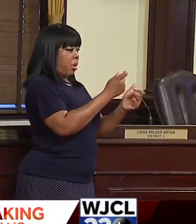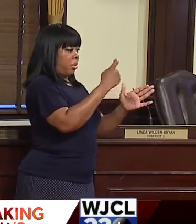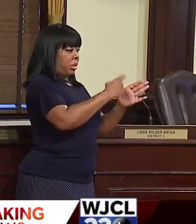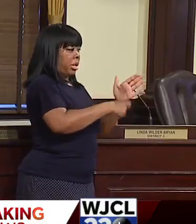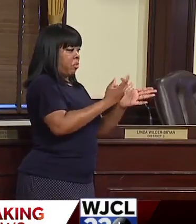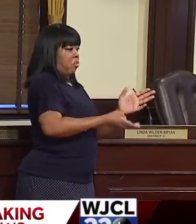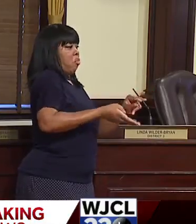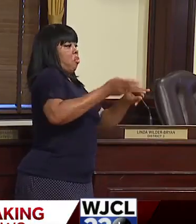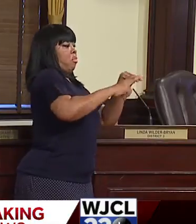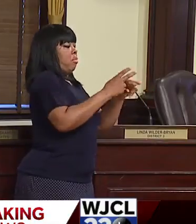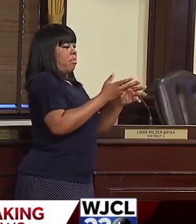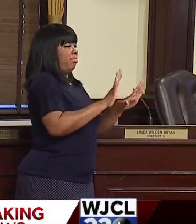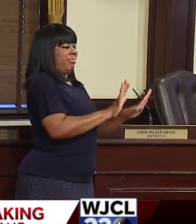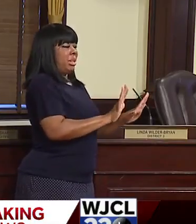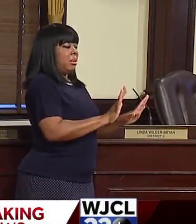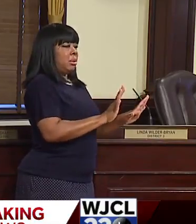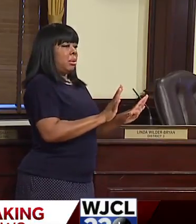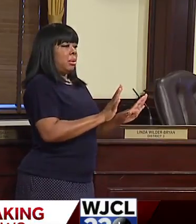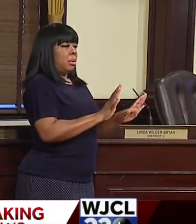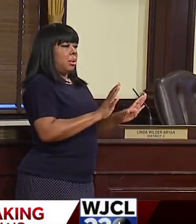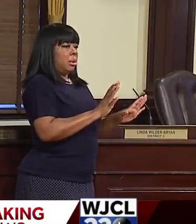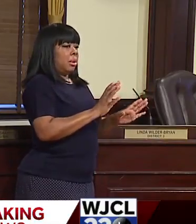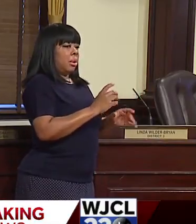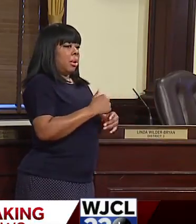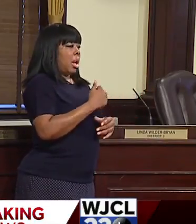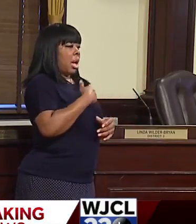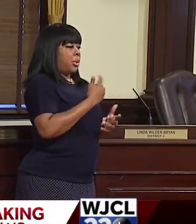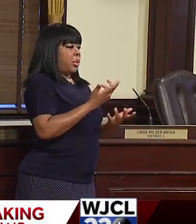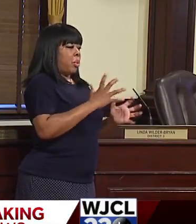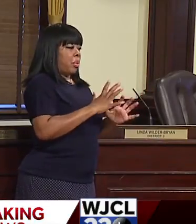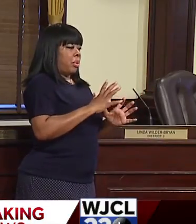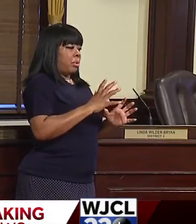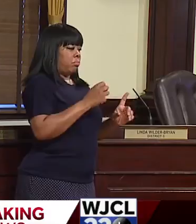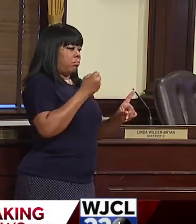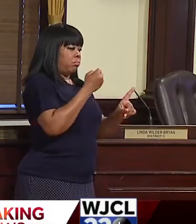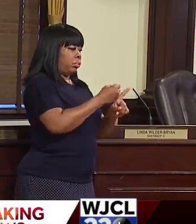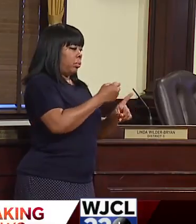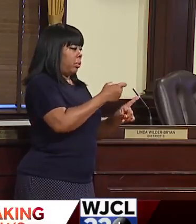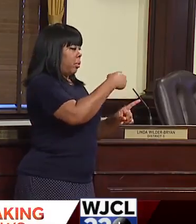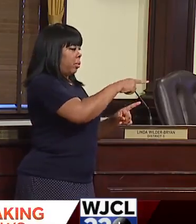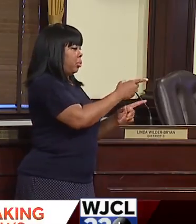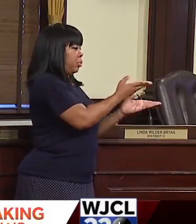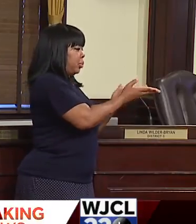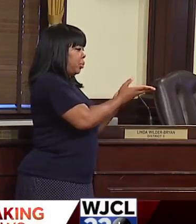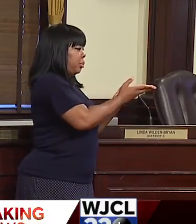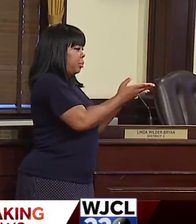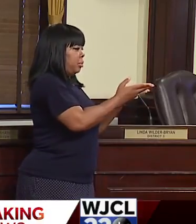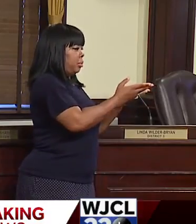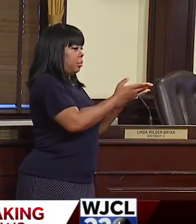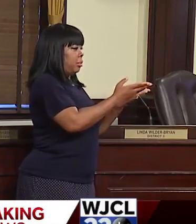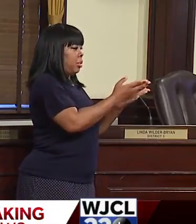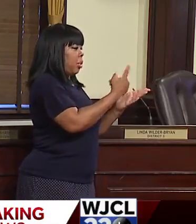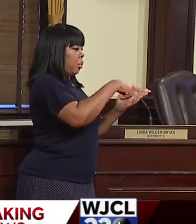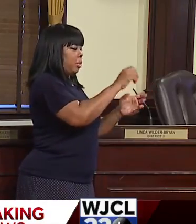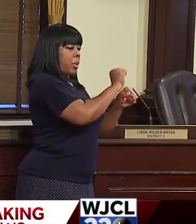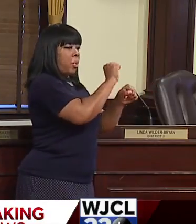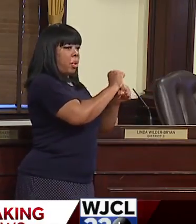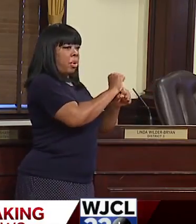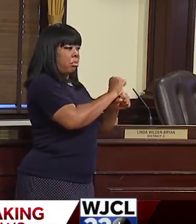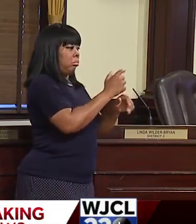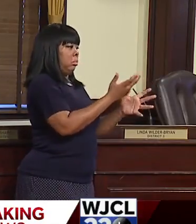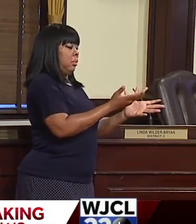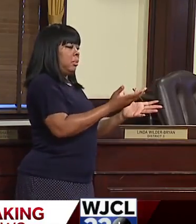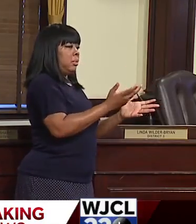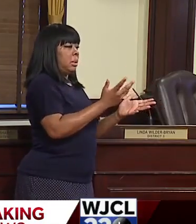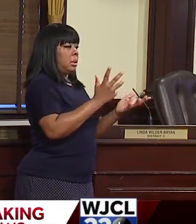so to speak. I'm certainly don't want to impact our service levels by affecting our employees. So